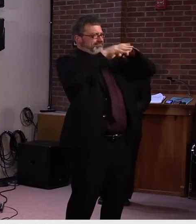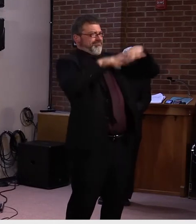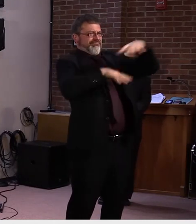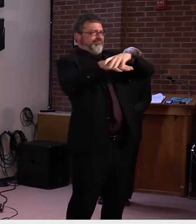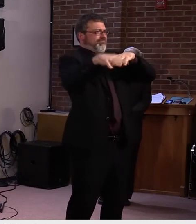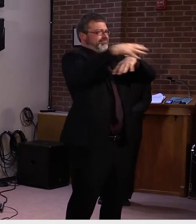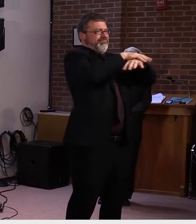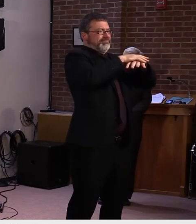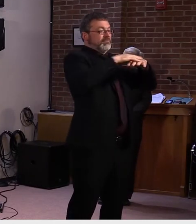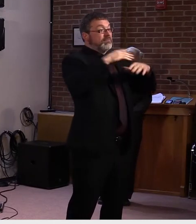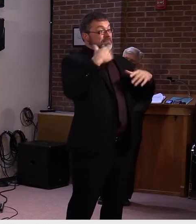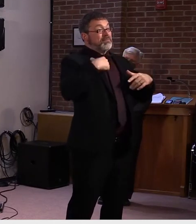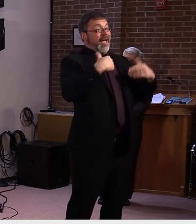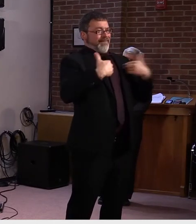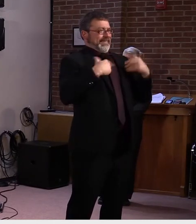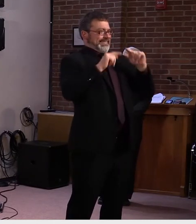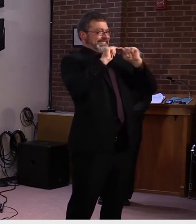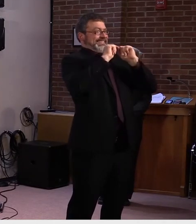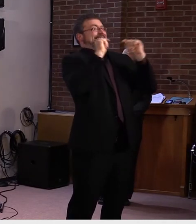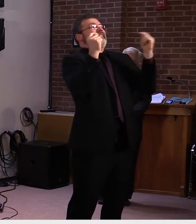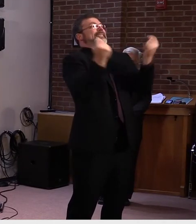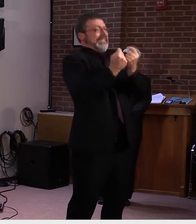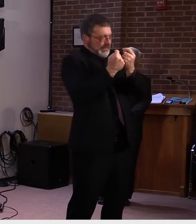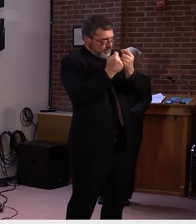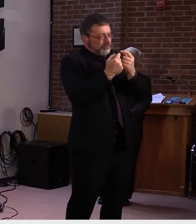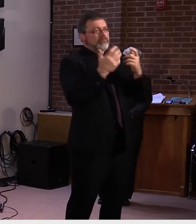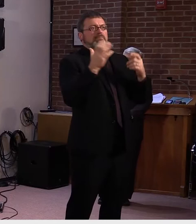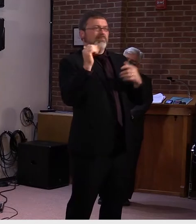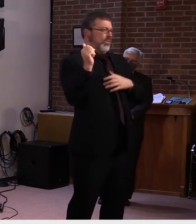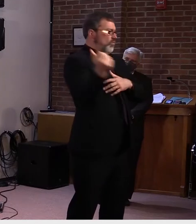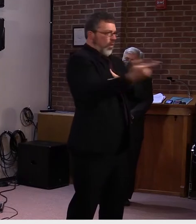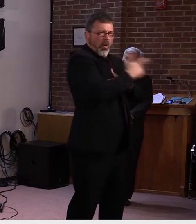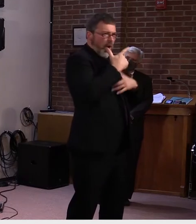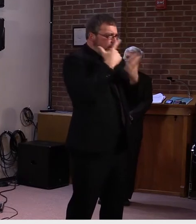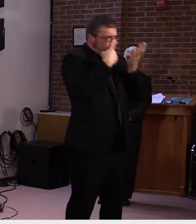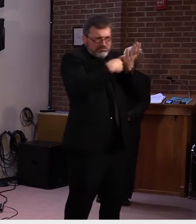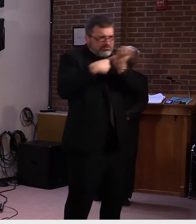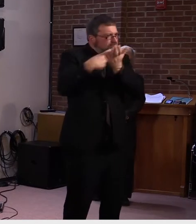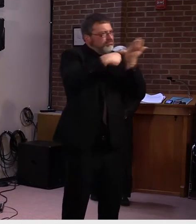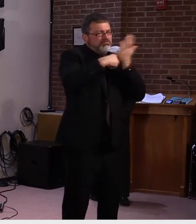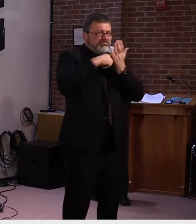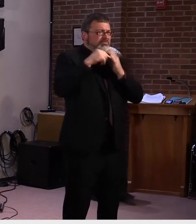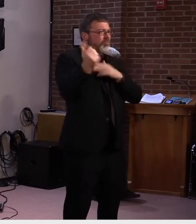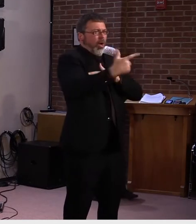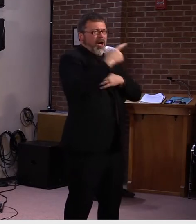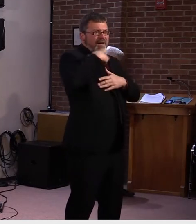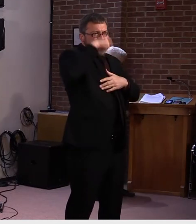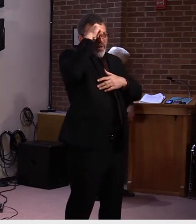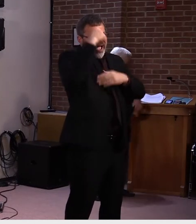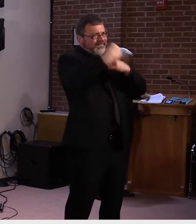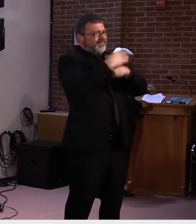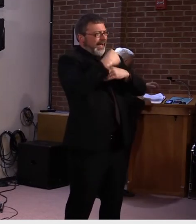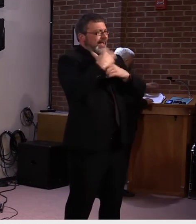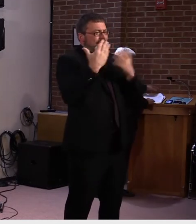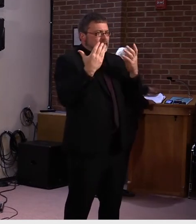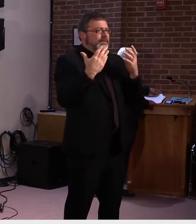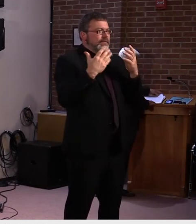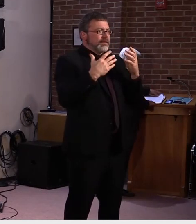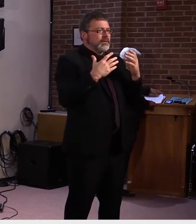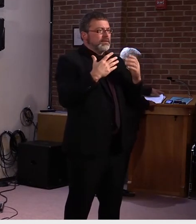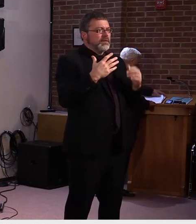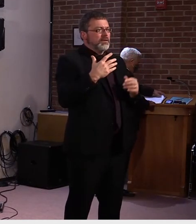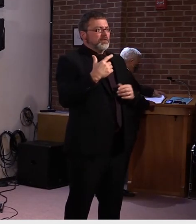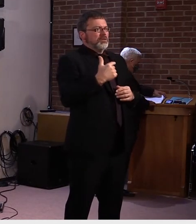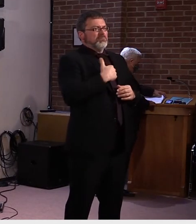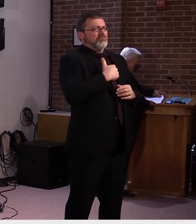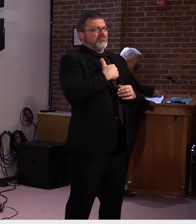it's not something that I relish to have the power to shut down, uh, a business in particular, uh, and, uh, alter the lives of Vermonters in